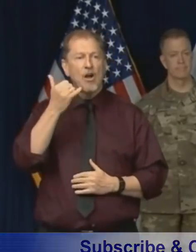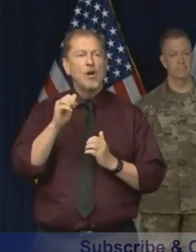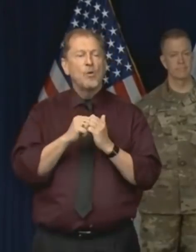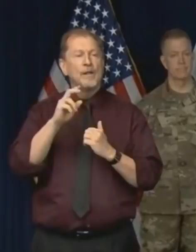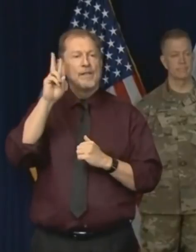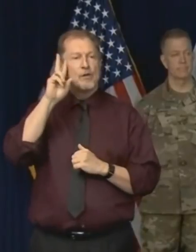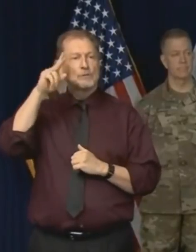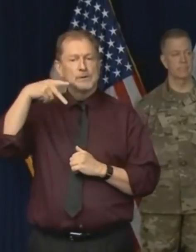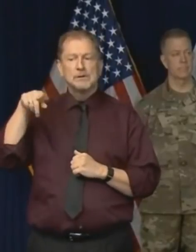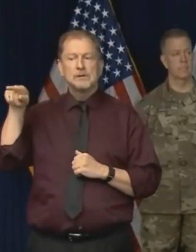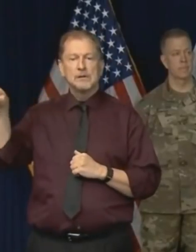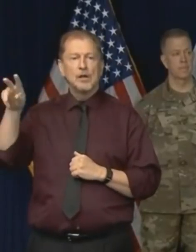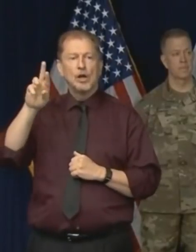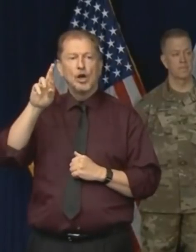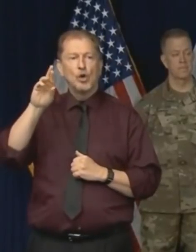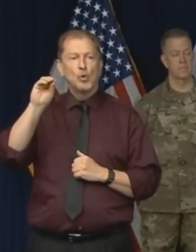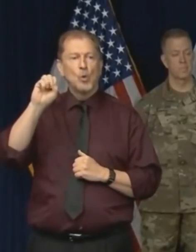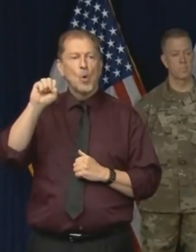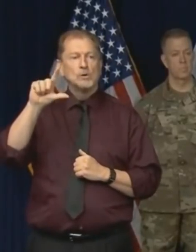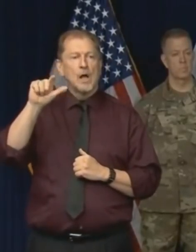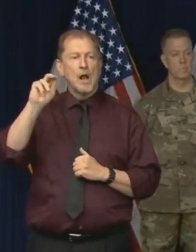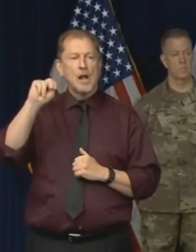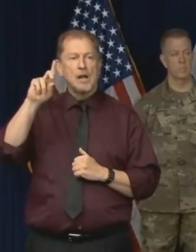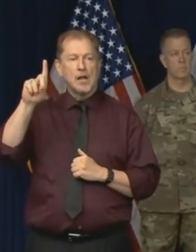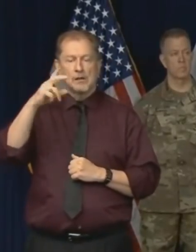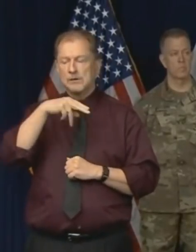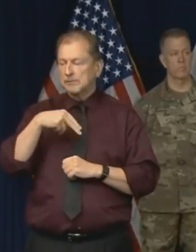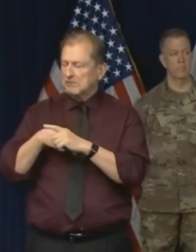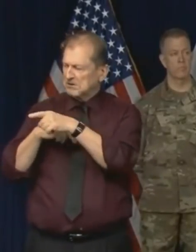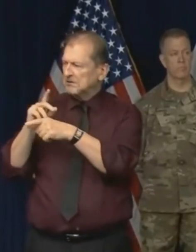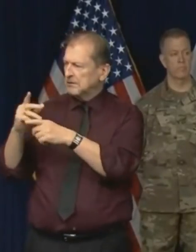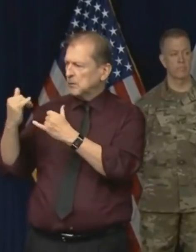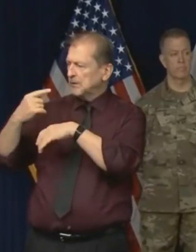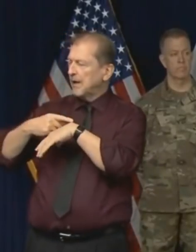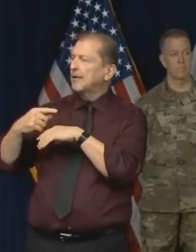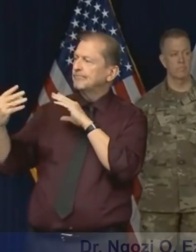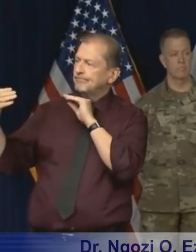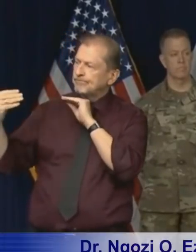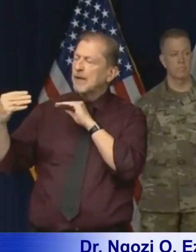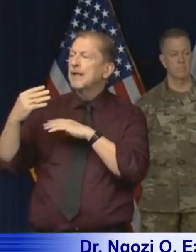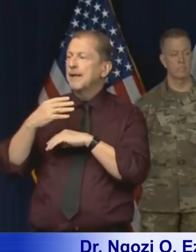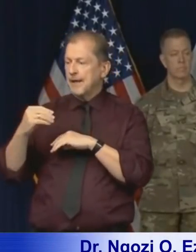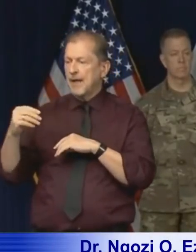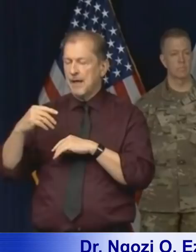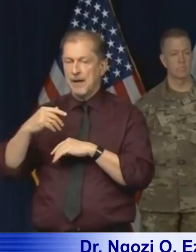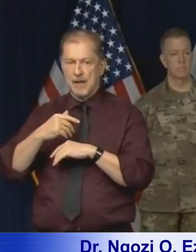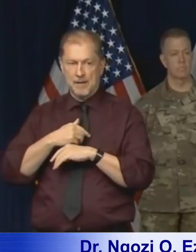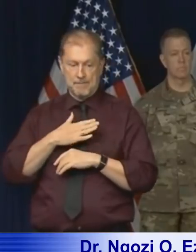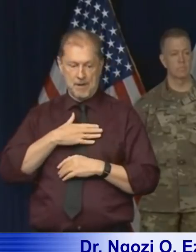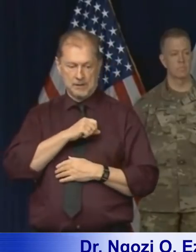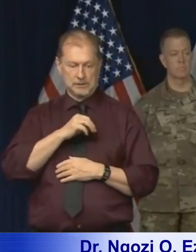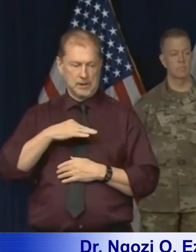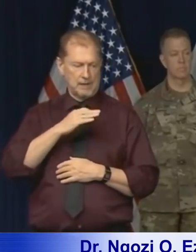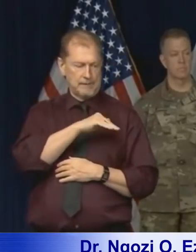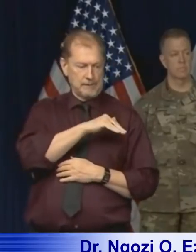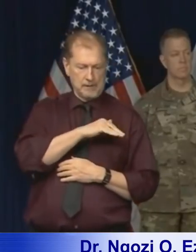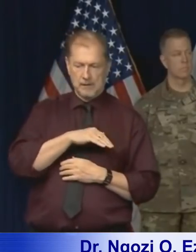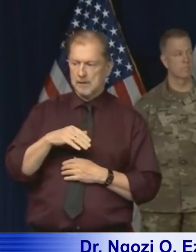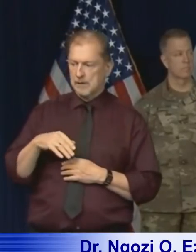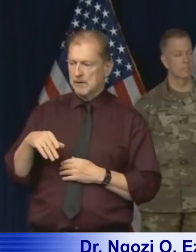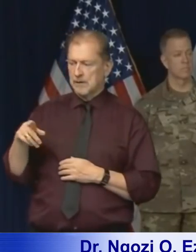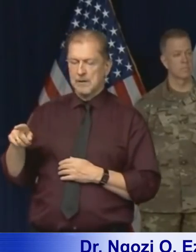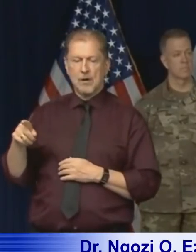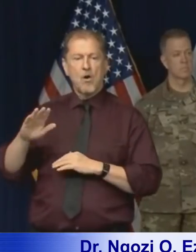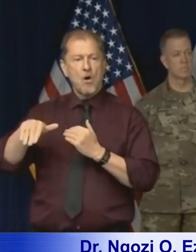of Roseland as recently as today. And so I am working with my team to make sure that all specimens